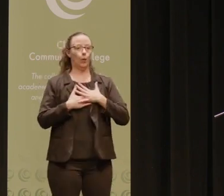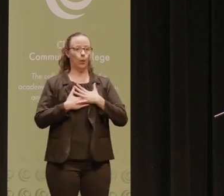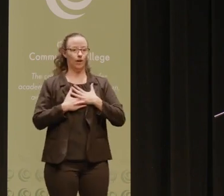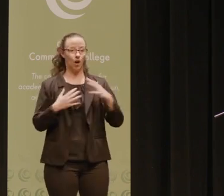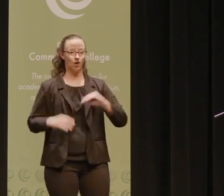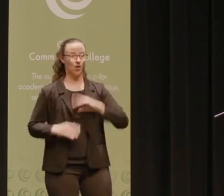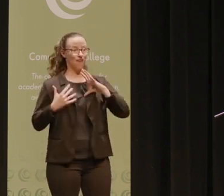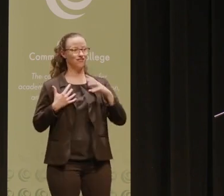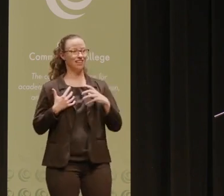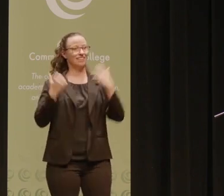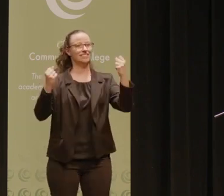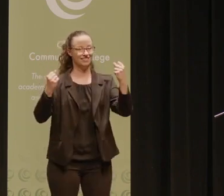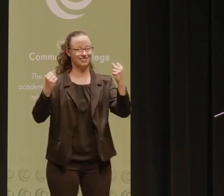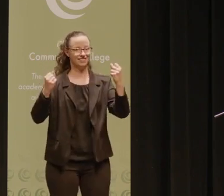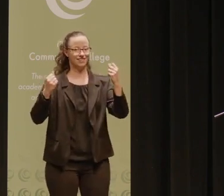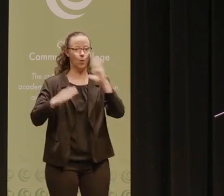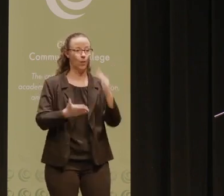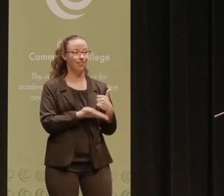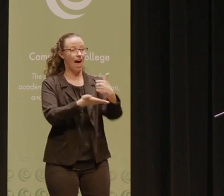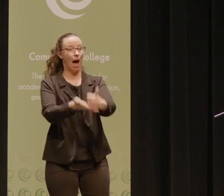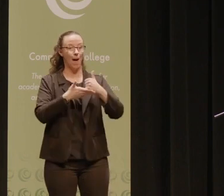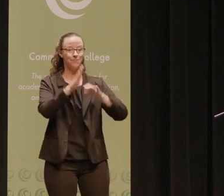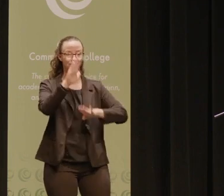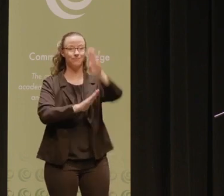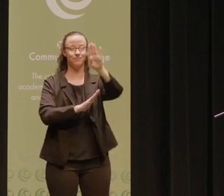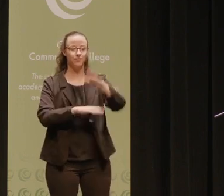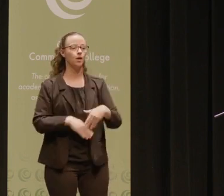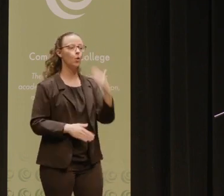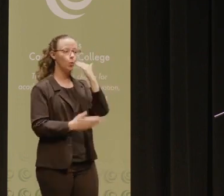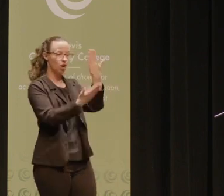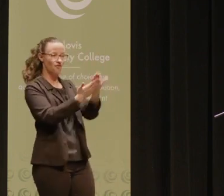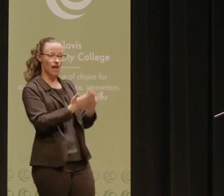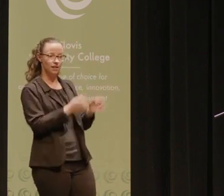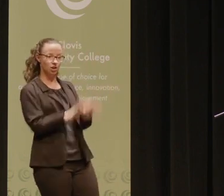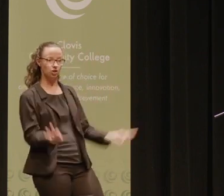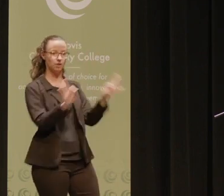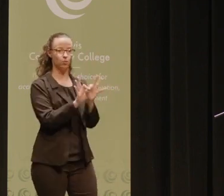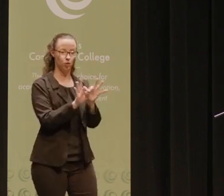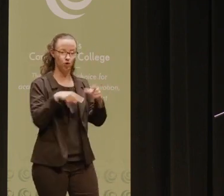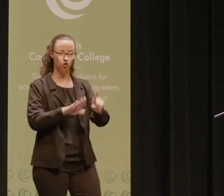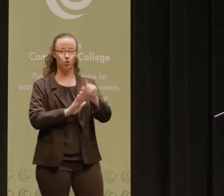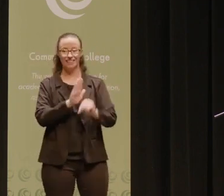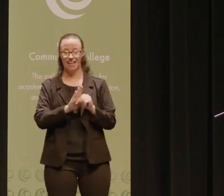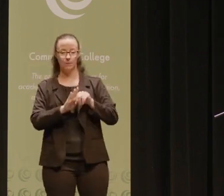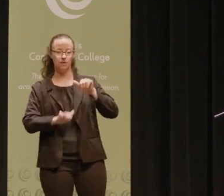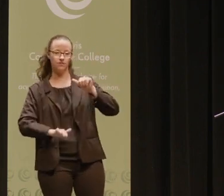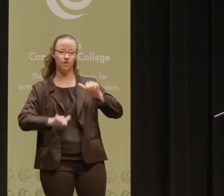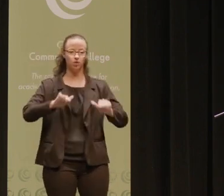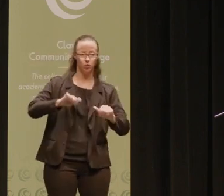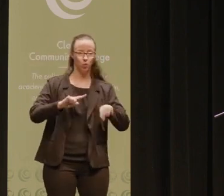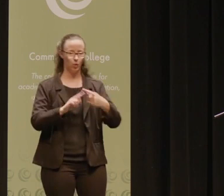a student's confidence and ultimately their success. And we know that validation is incredibly important during times of uncertainty